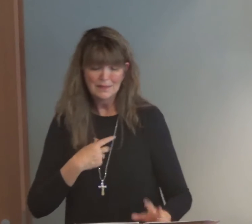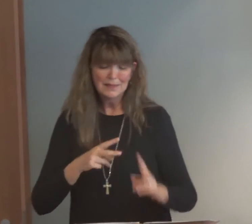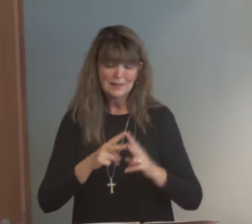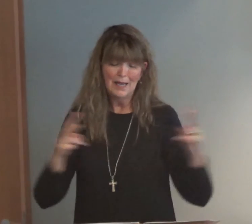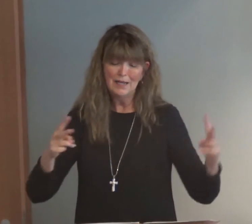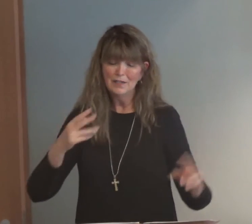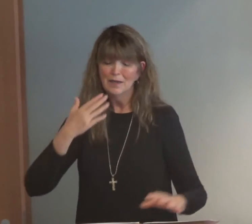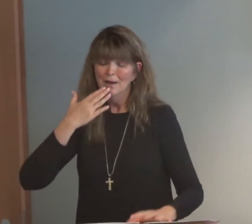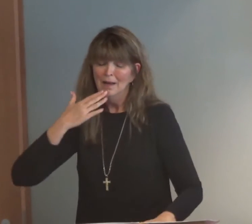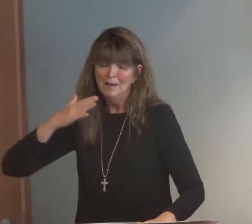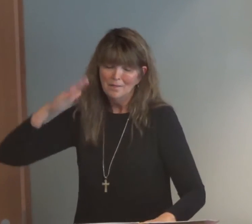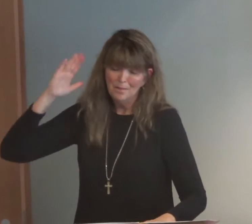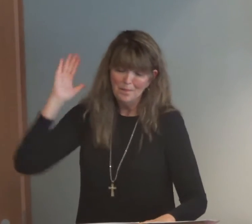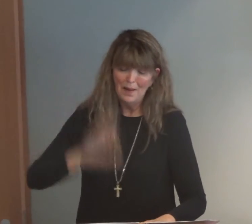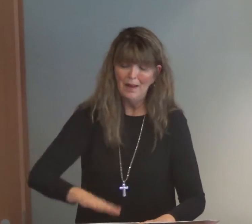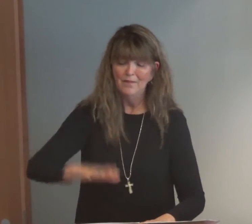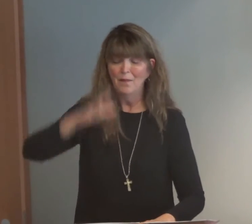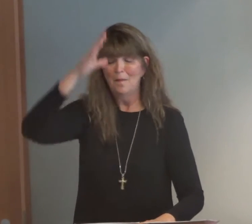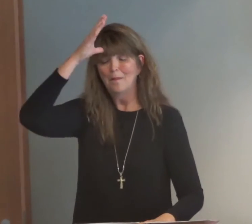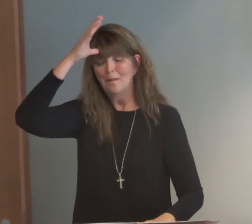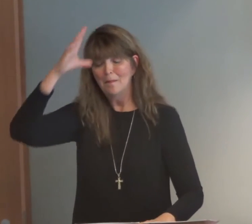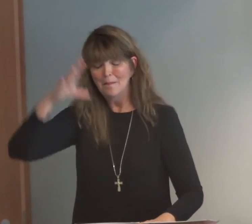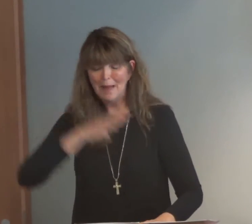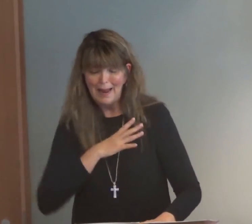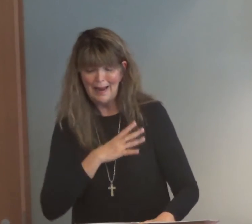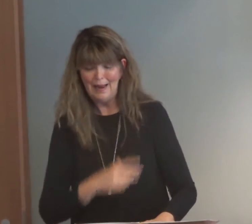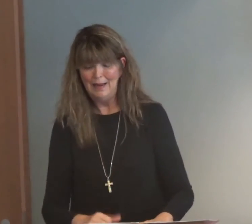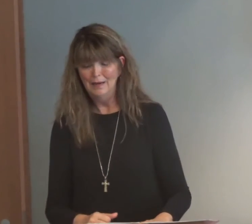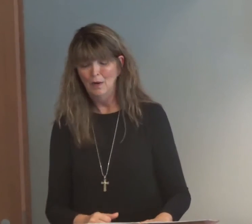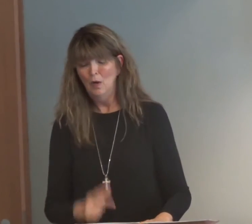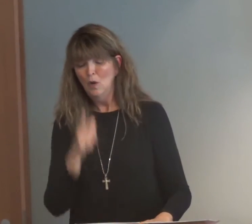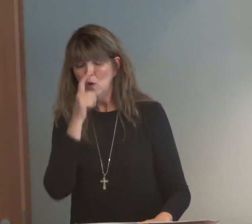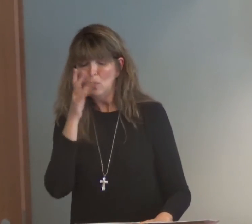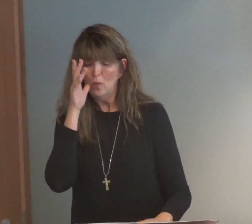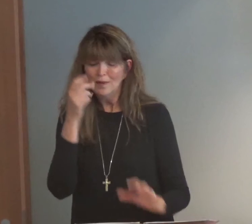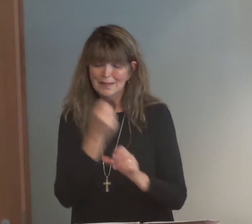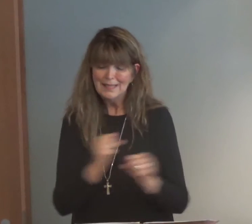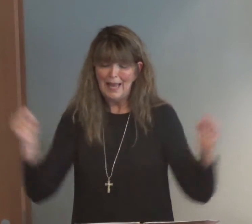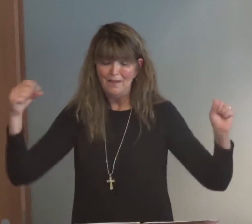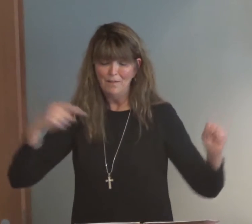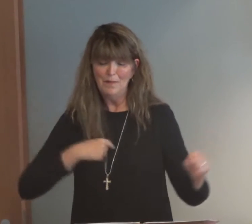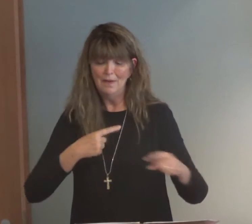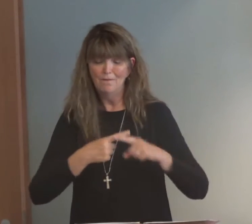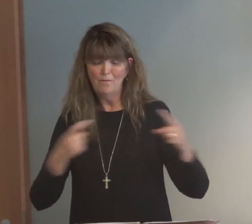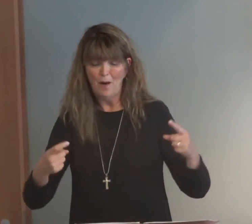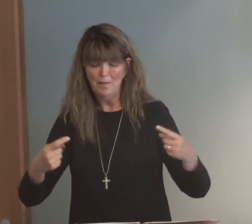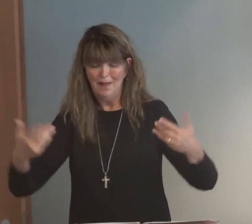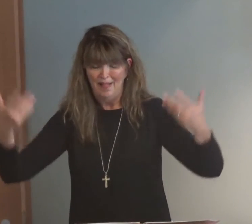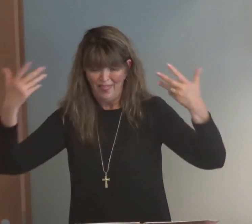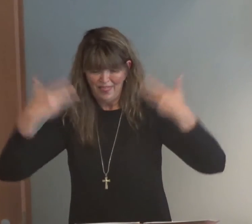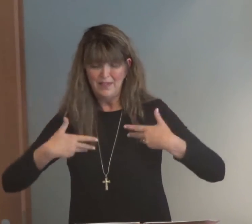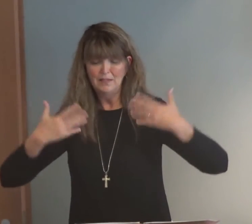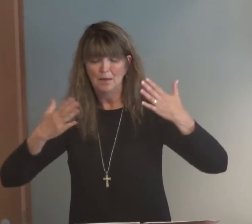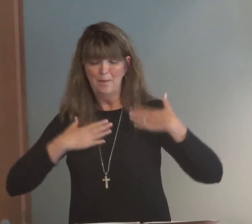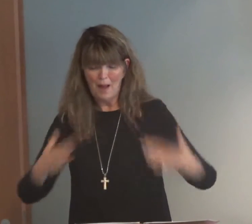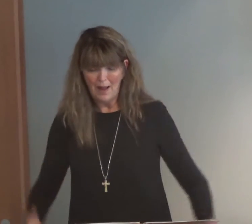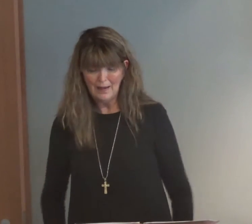says, oh, oh, I am such a very bad guy. Who will save me from myself,